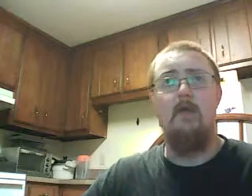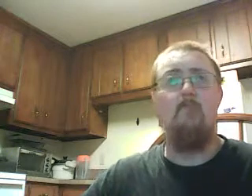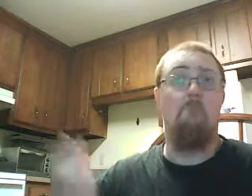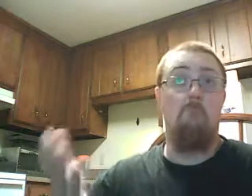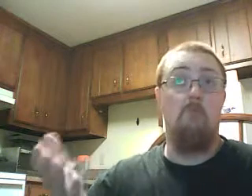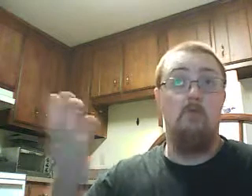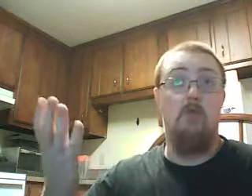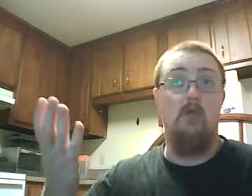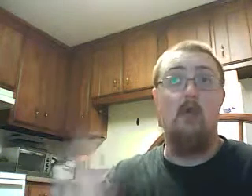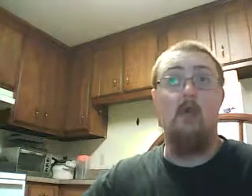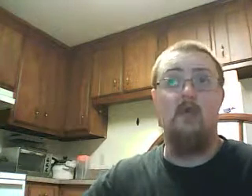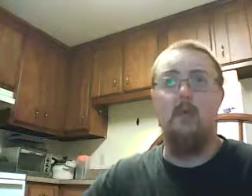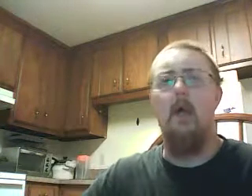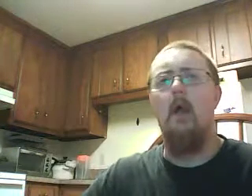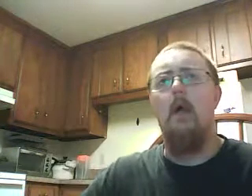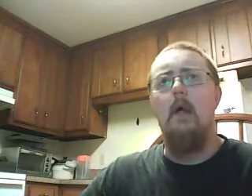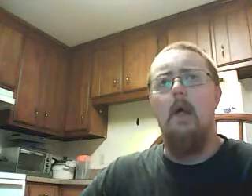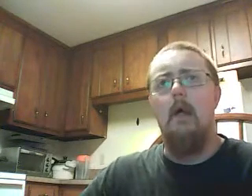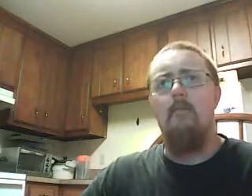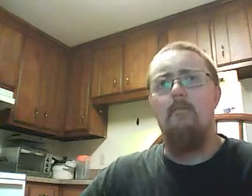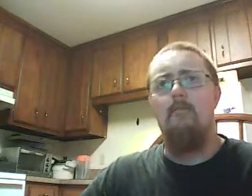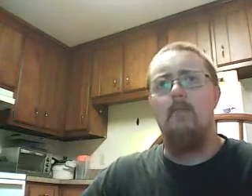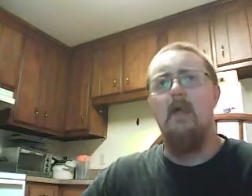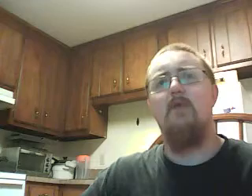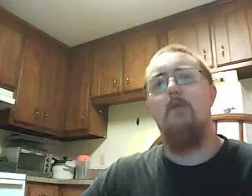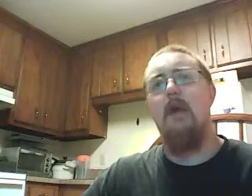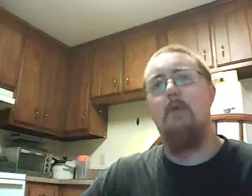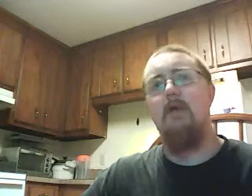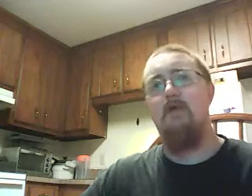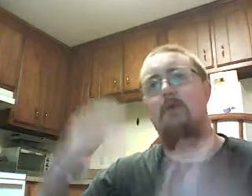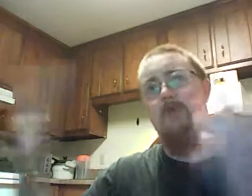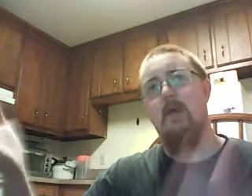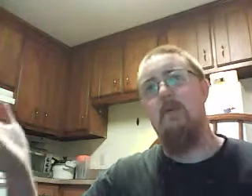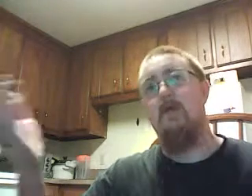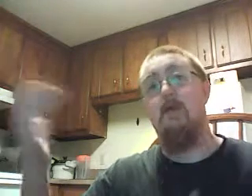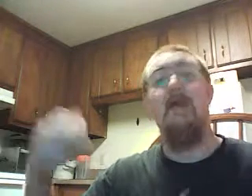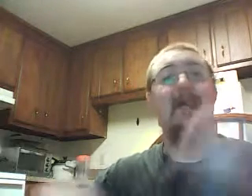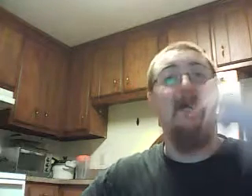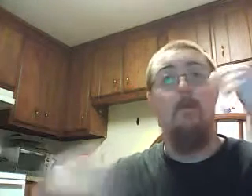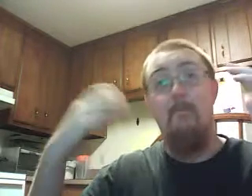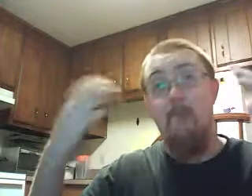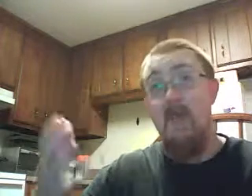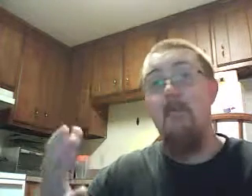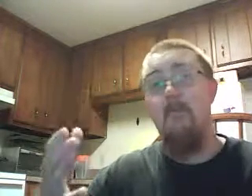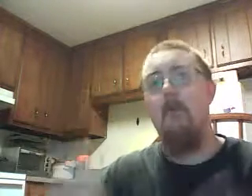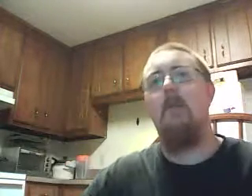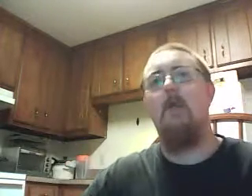a bit, jack your credits up higher. And that's the only bad thing about it is you lose money because you're not getting actual money for it, but you're